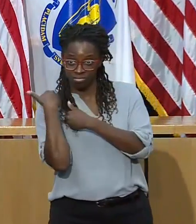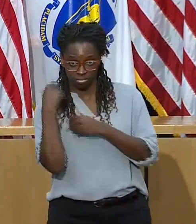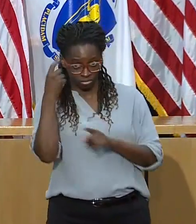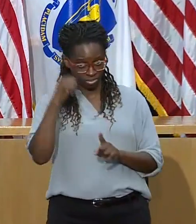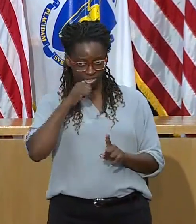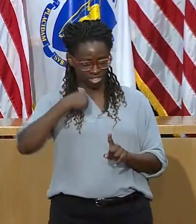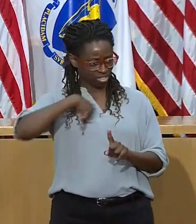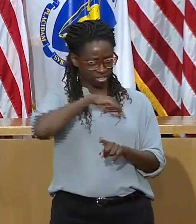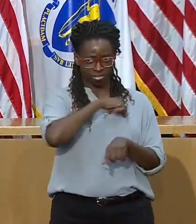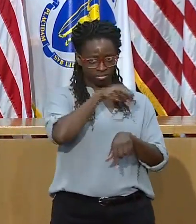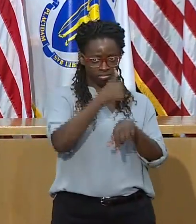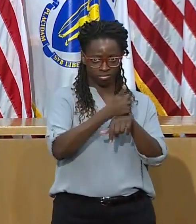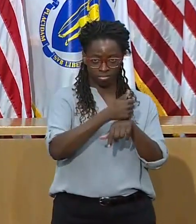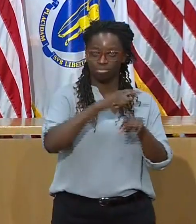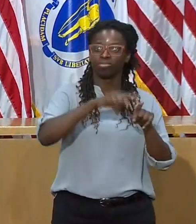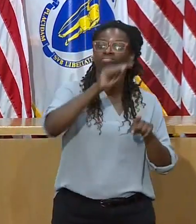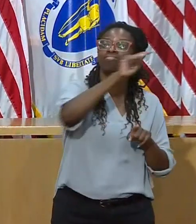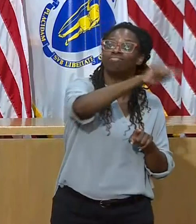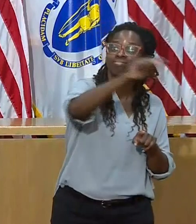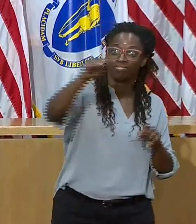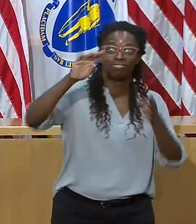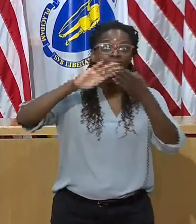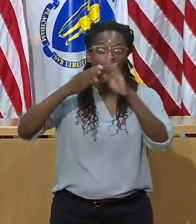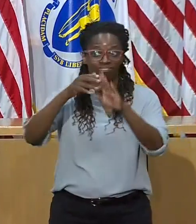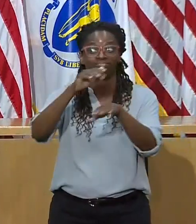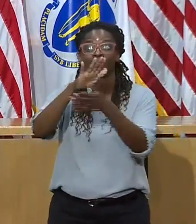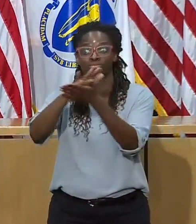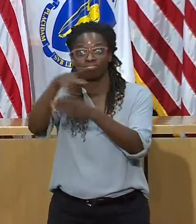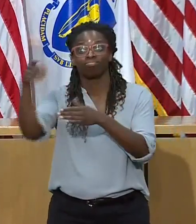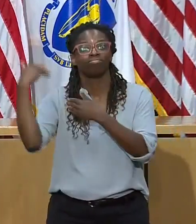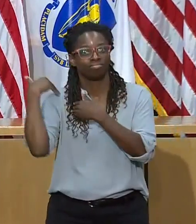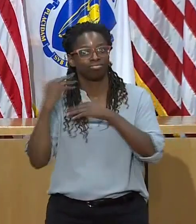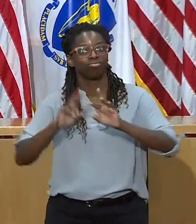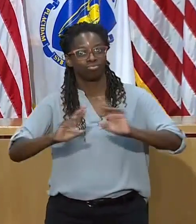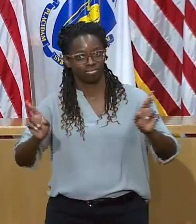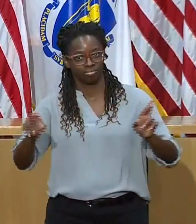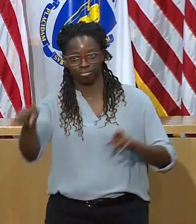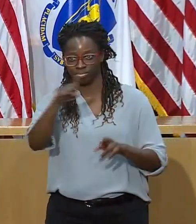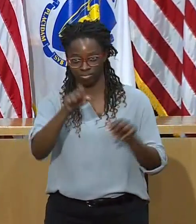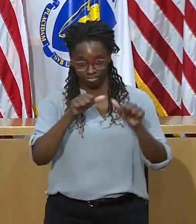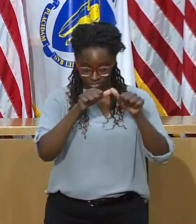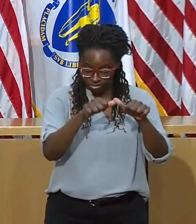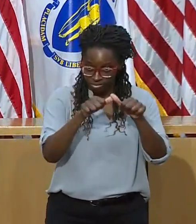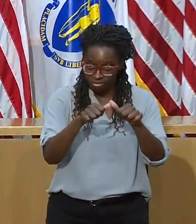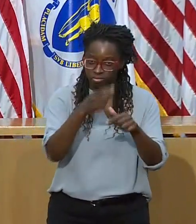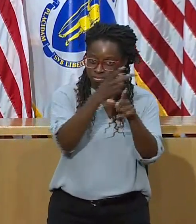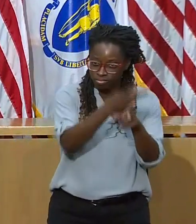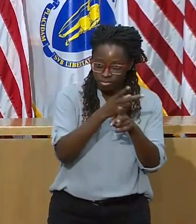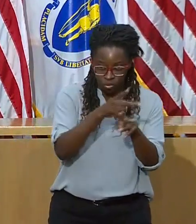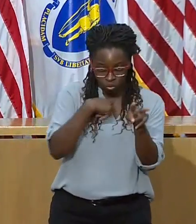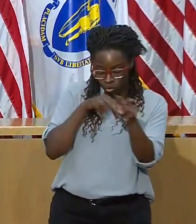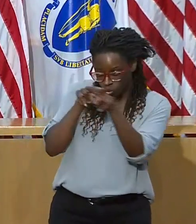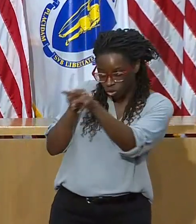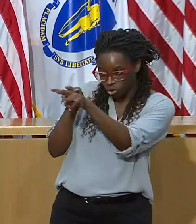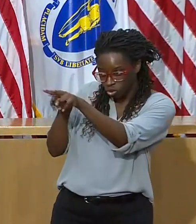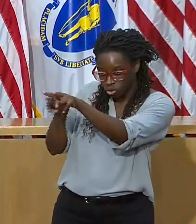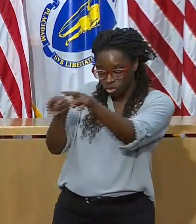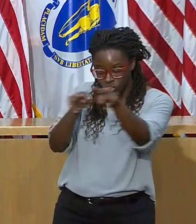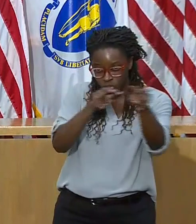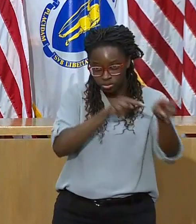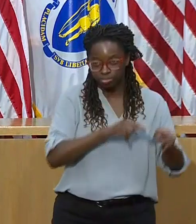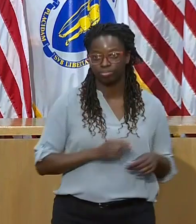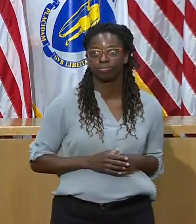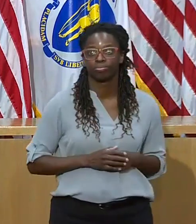you is continued vigilance as we head into the ninth month of fighting this virus. Face coverings, distance